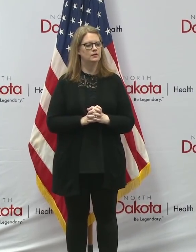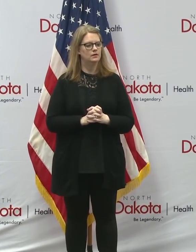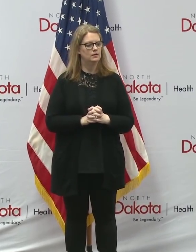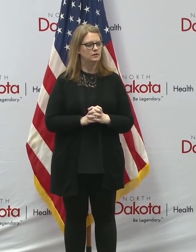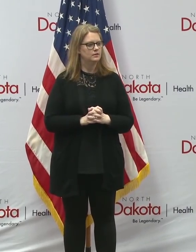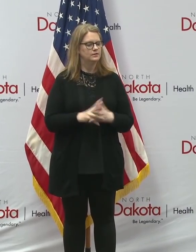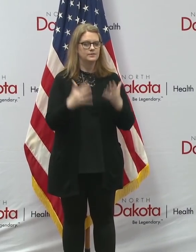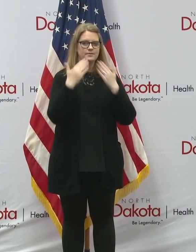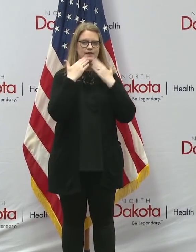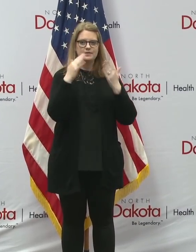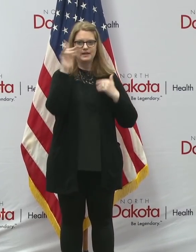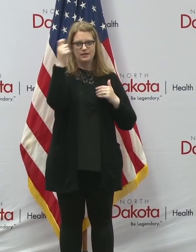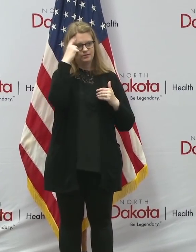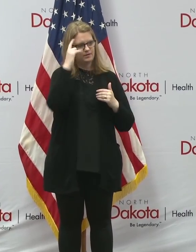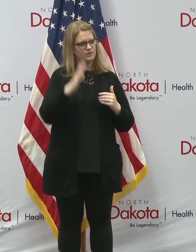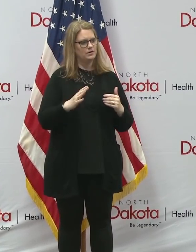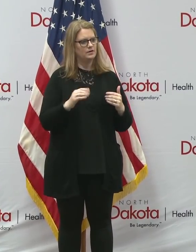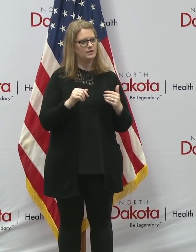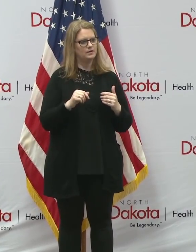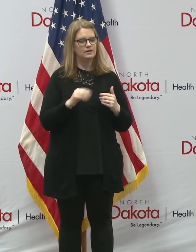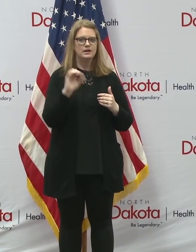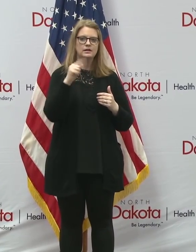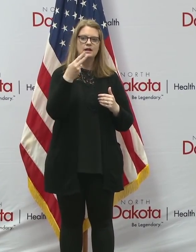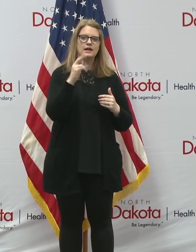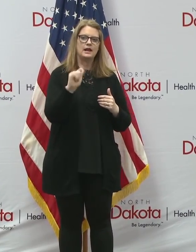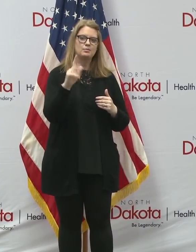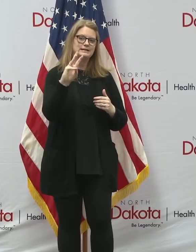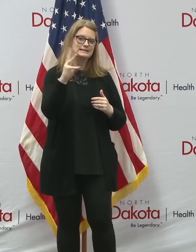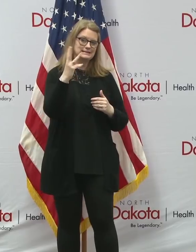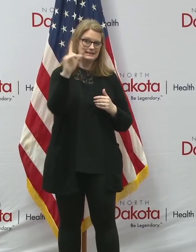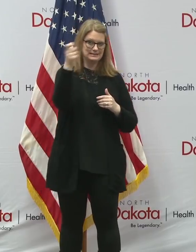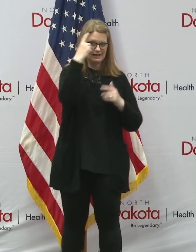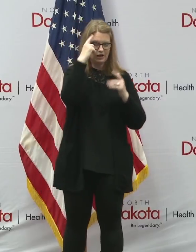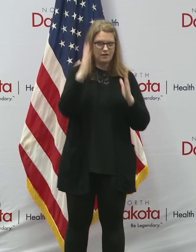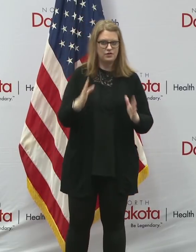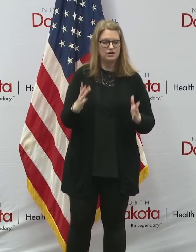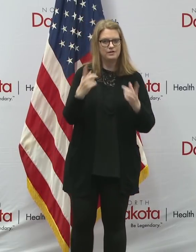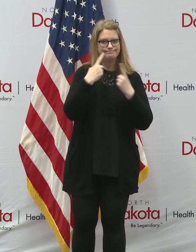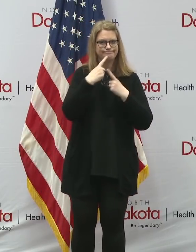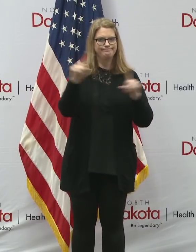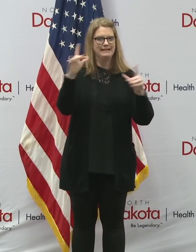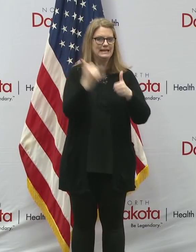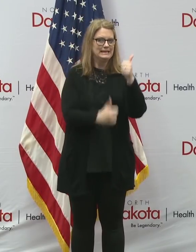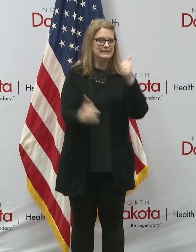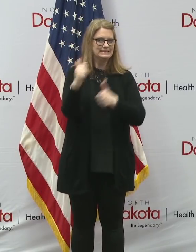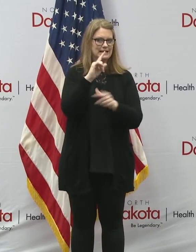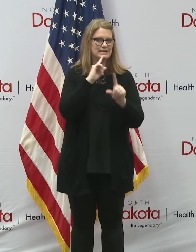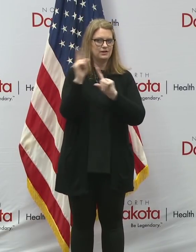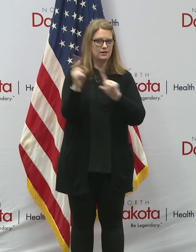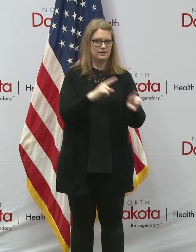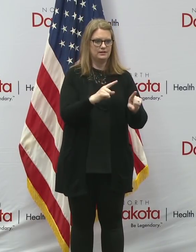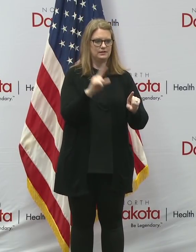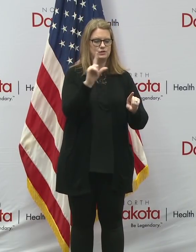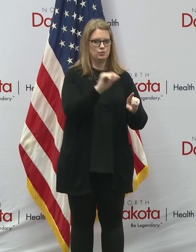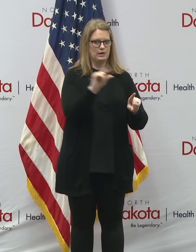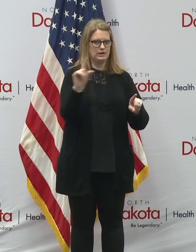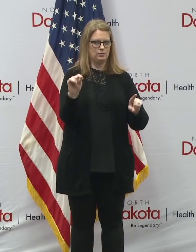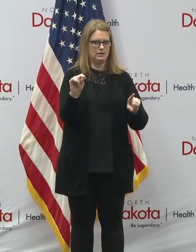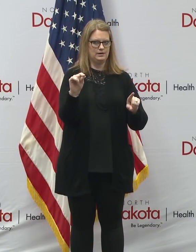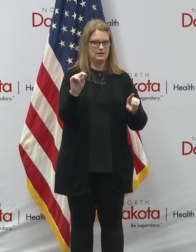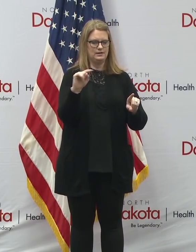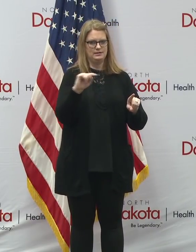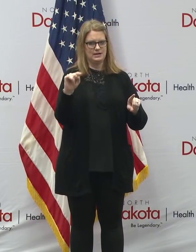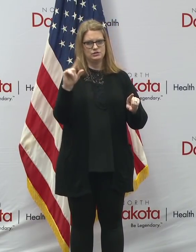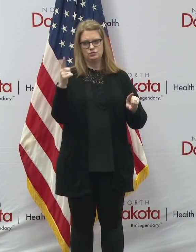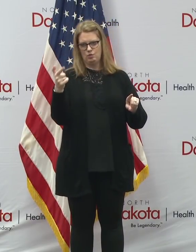Thank you, Governor Burgum on April 6th. governor issued an executive order 2020 dash